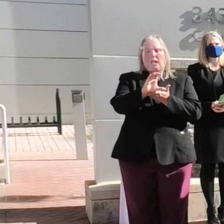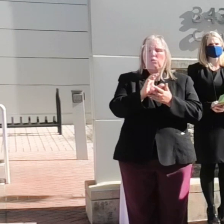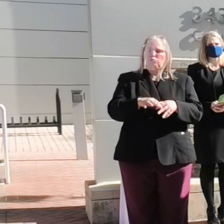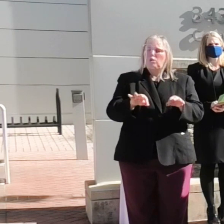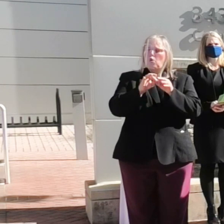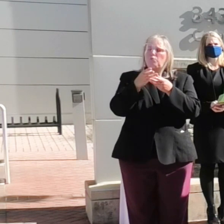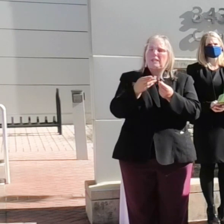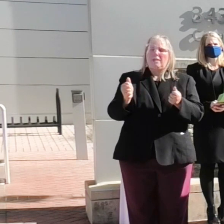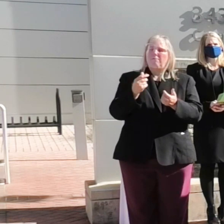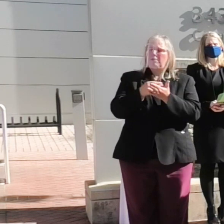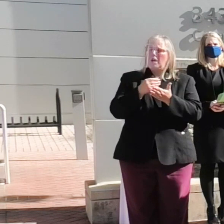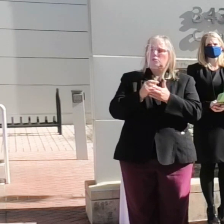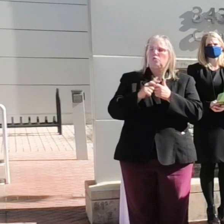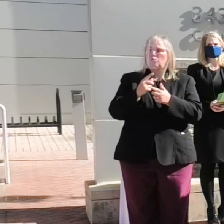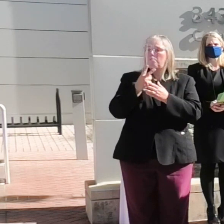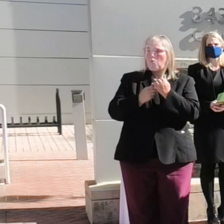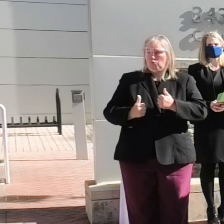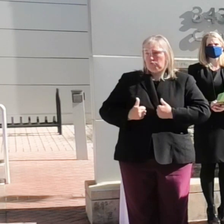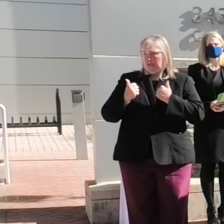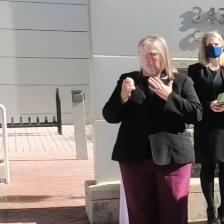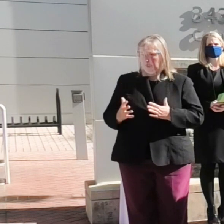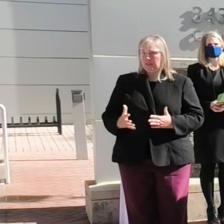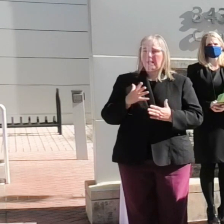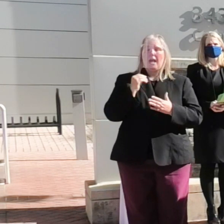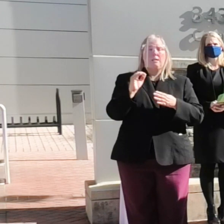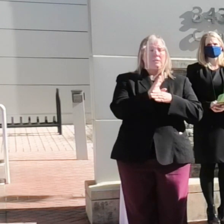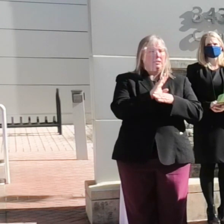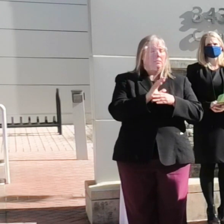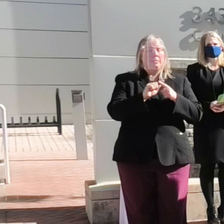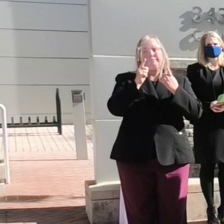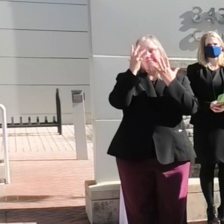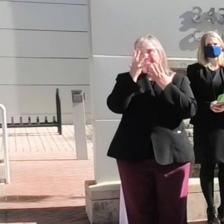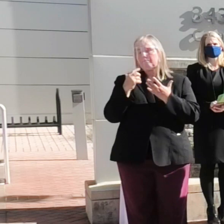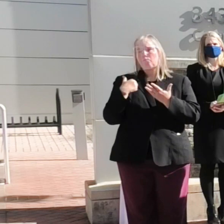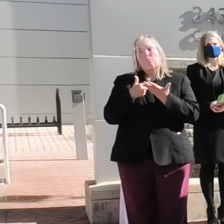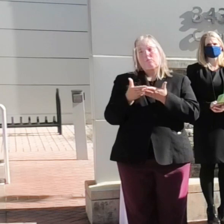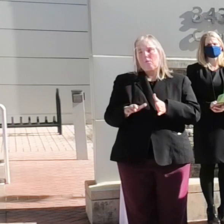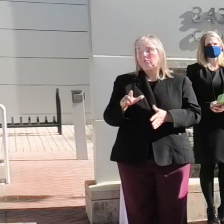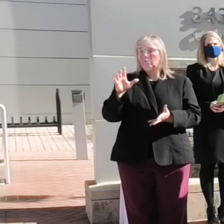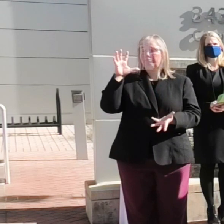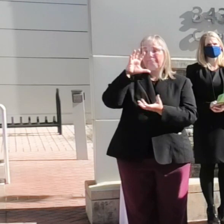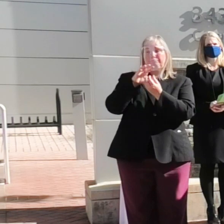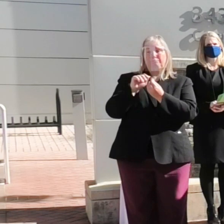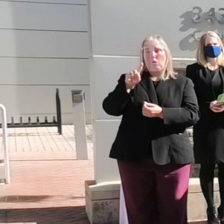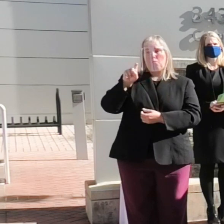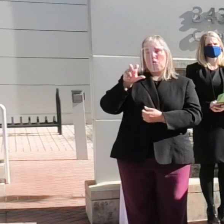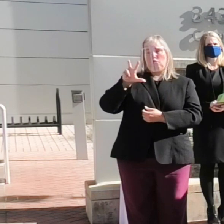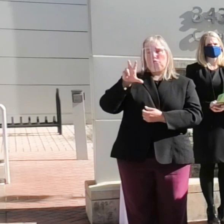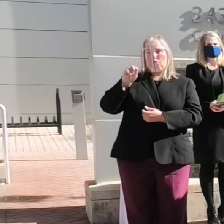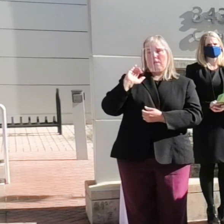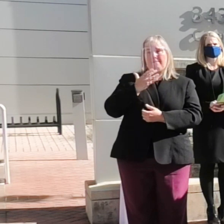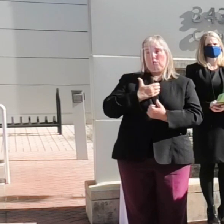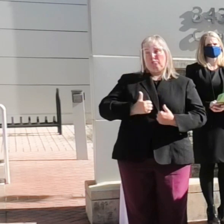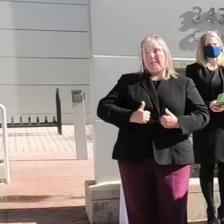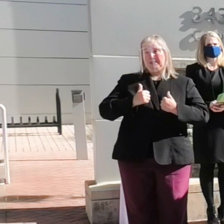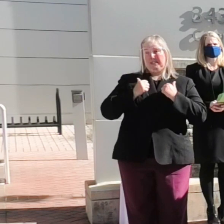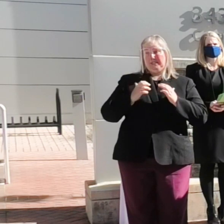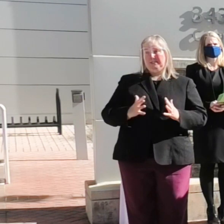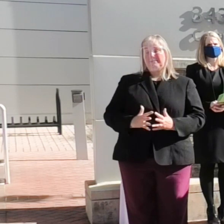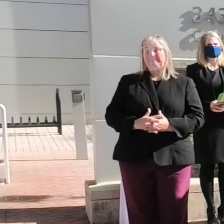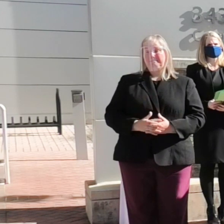residents and businesses. Unfortunately, we've lost 130 of our residents,